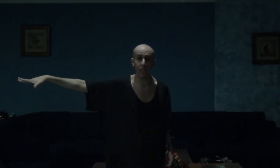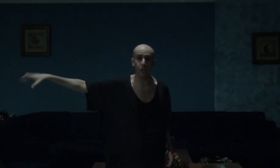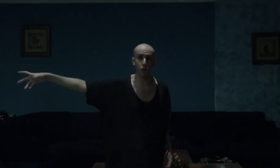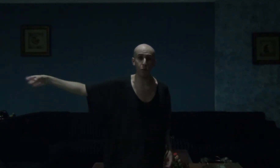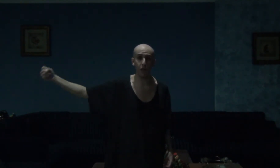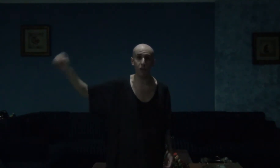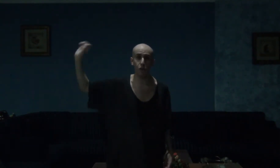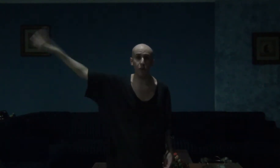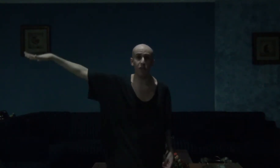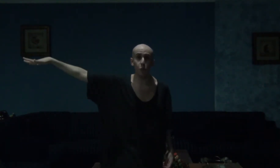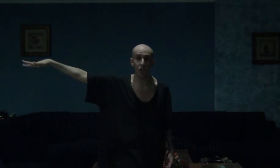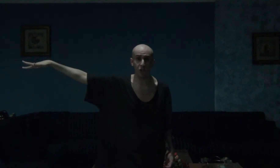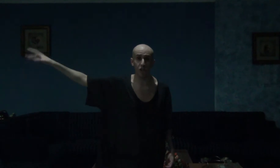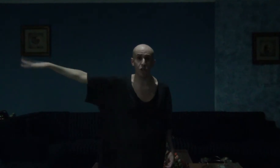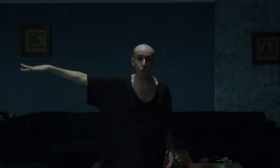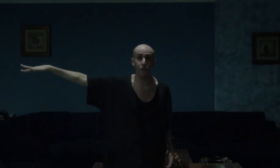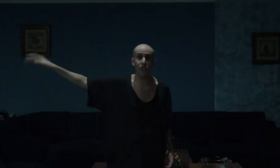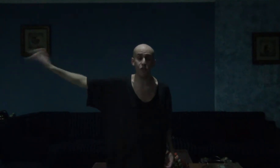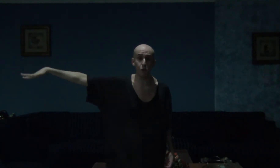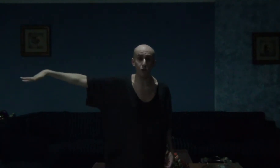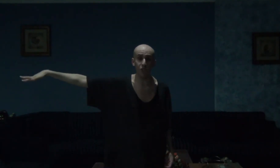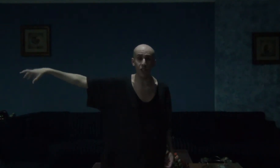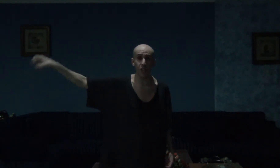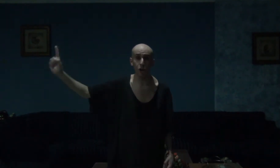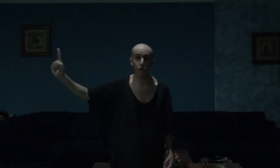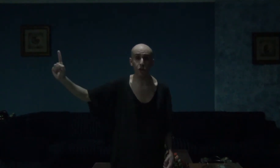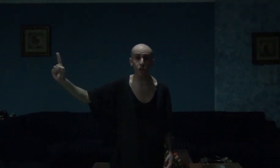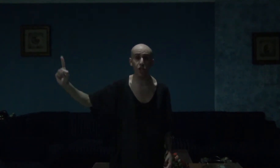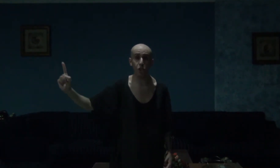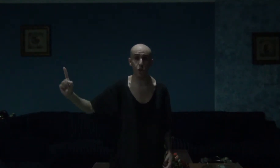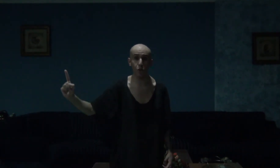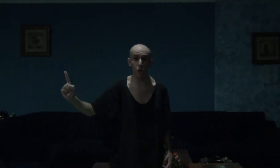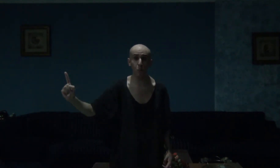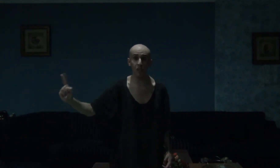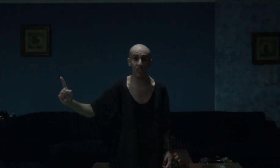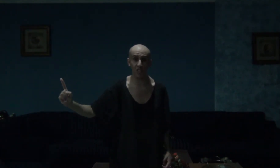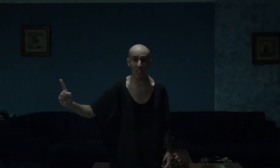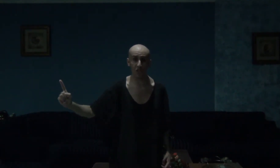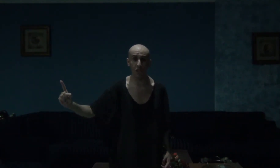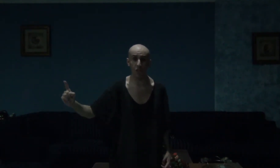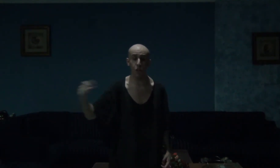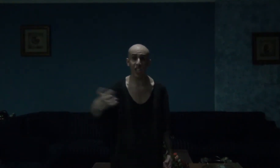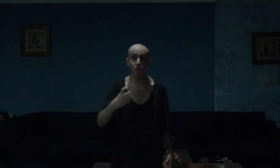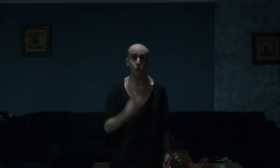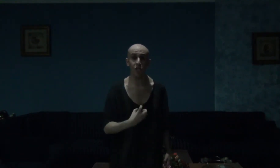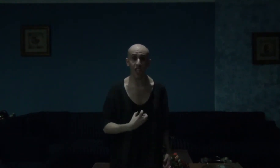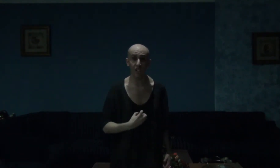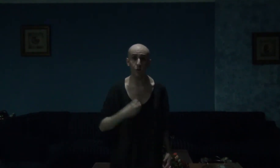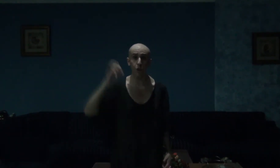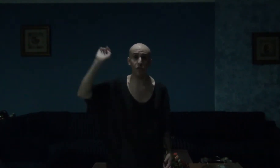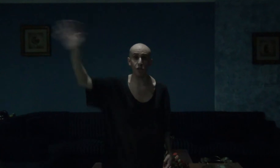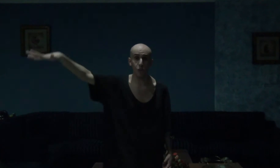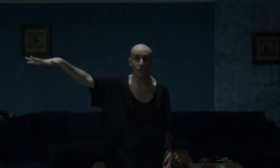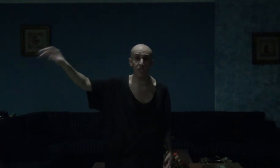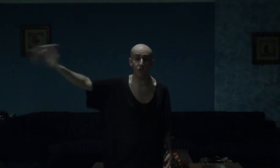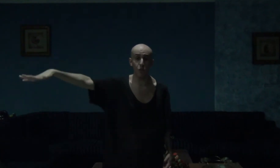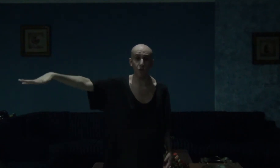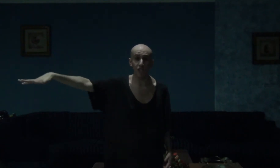was part of the Russian Soviet Union, until the Chernobyl disaster led to the end of the Soviet Union,